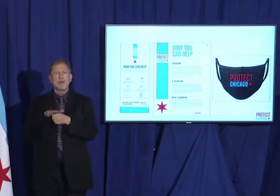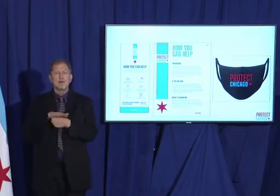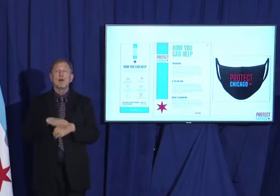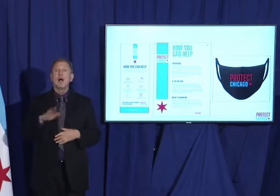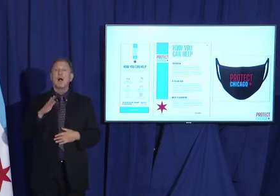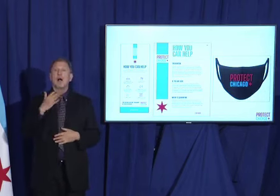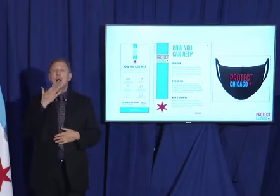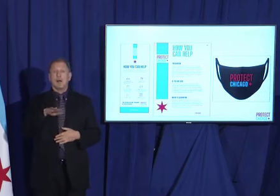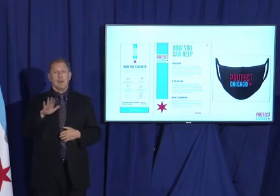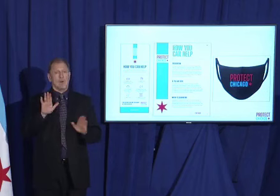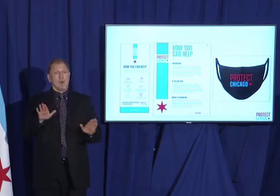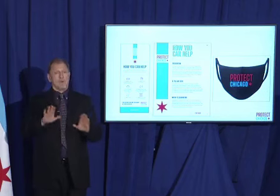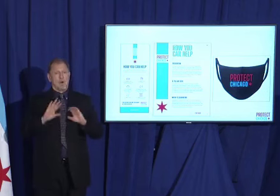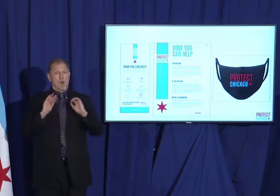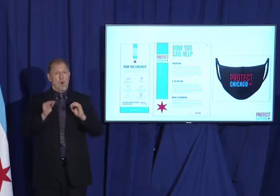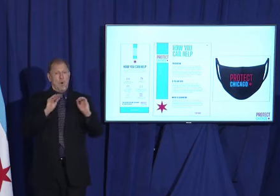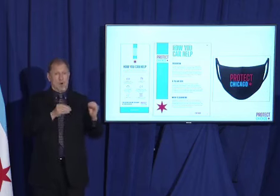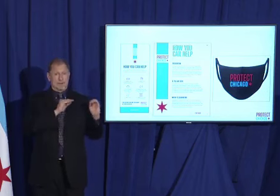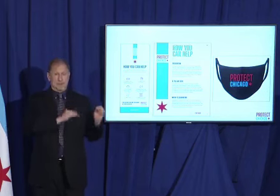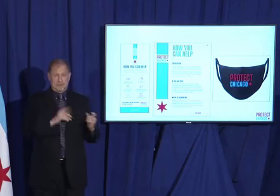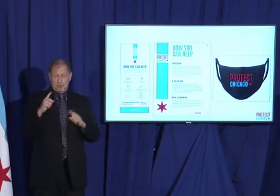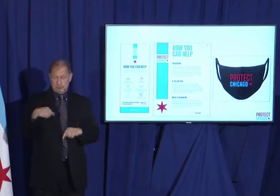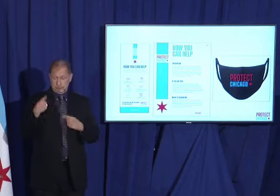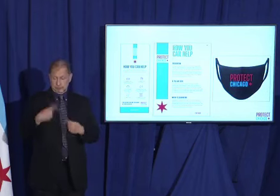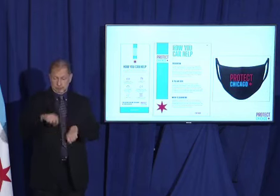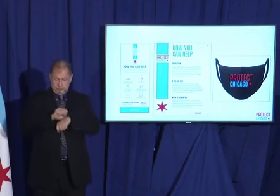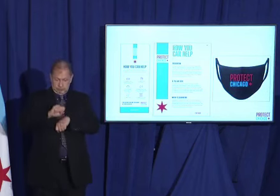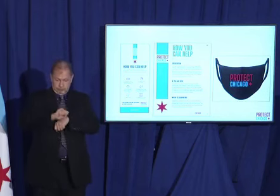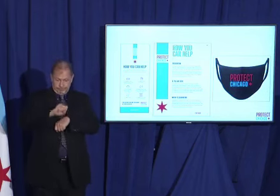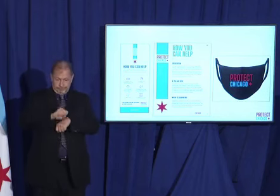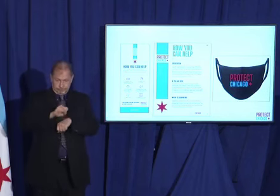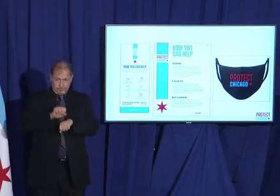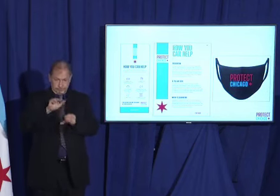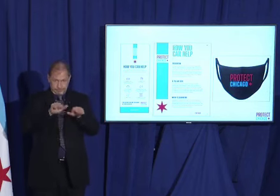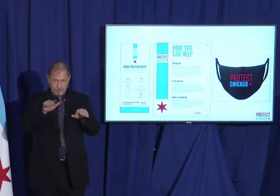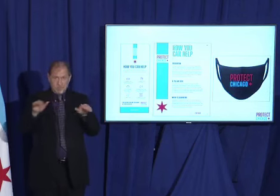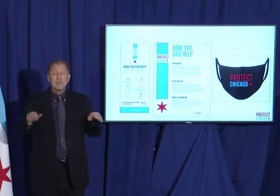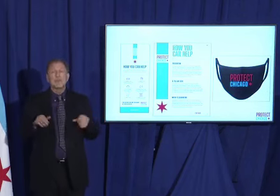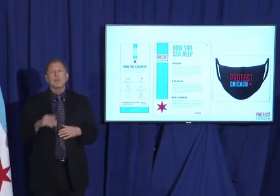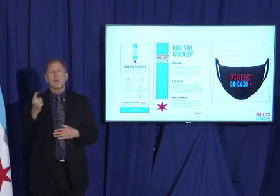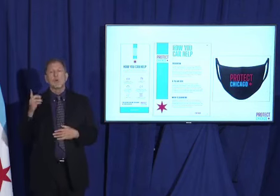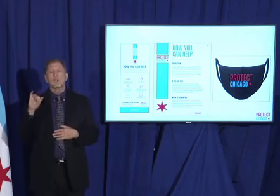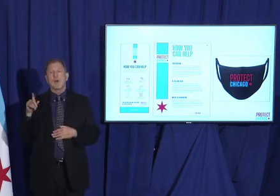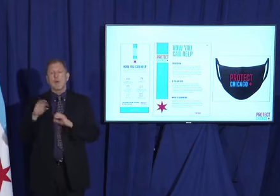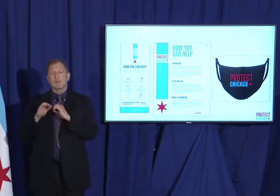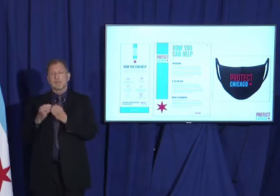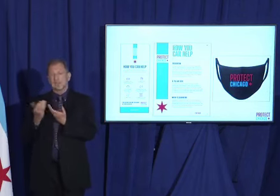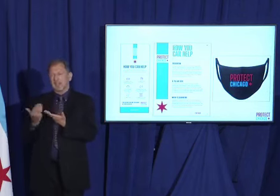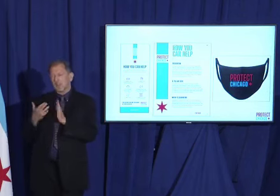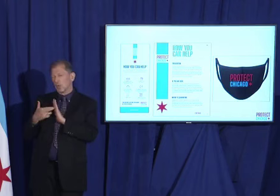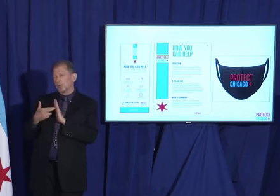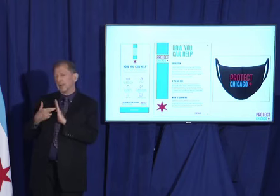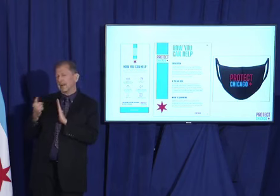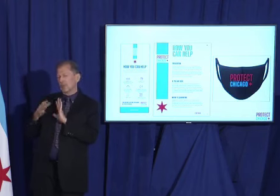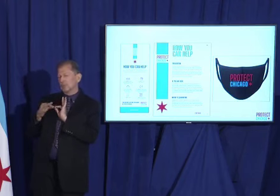organizations that have been with us on this journey for quite some time, and you'll hear from one in a moment. I also want to thank